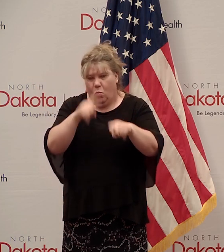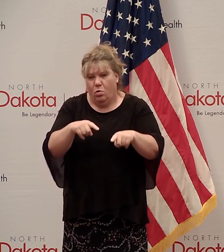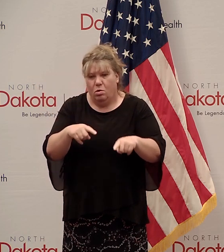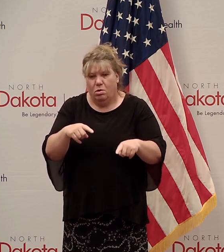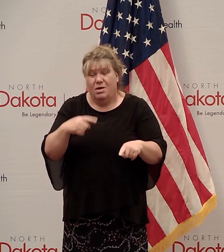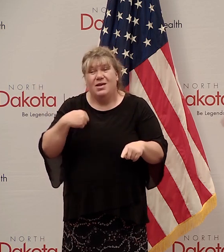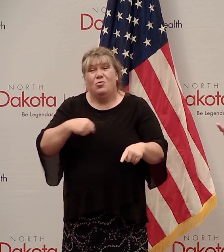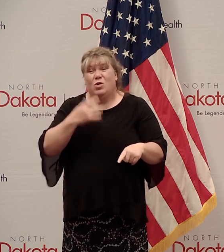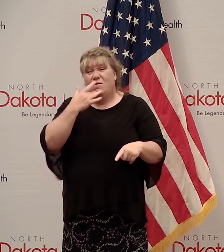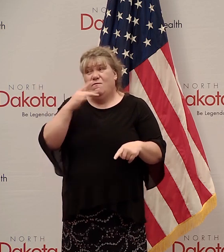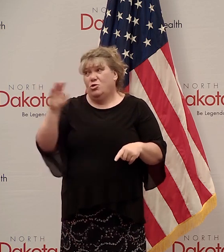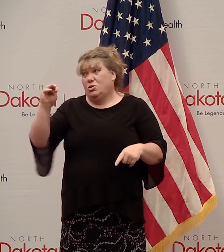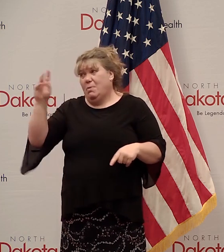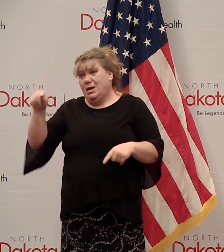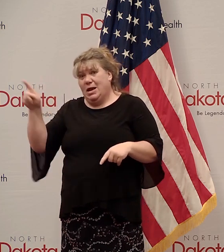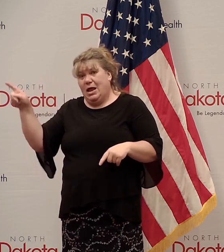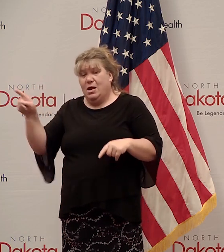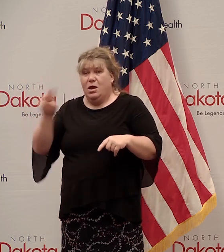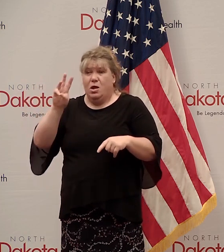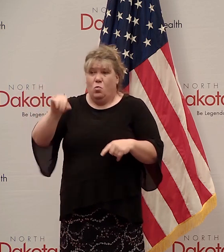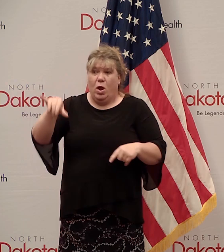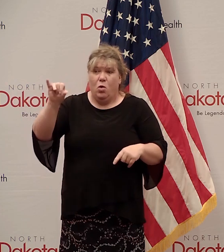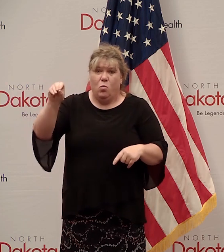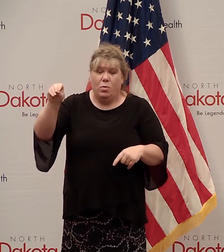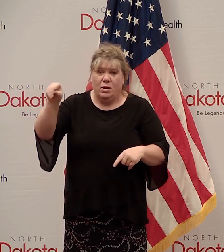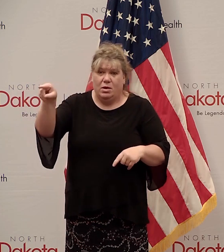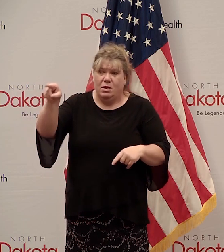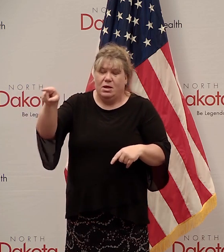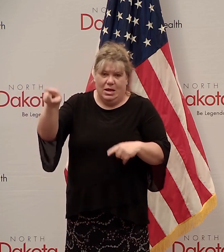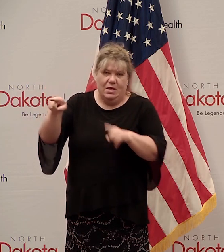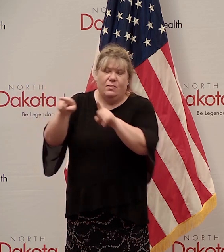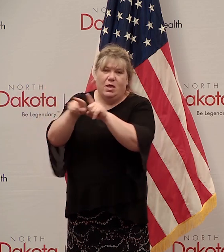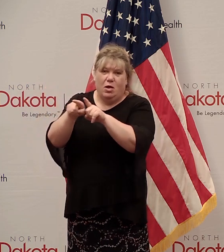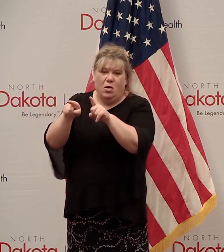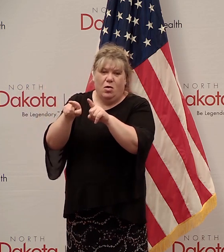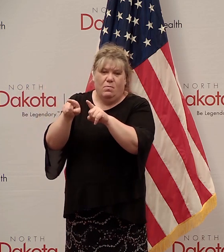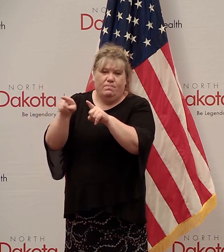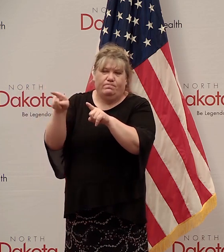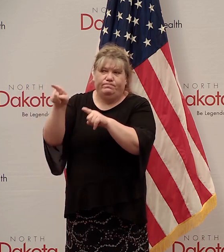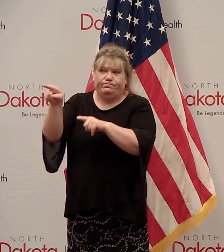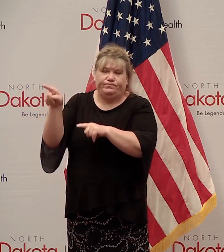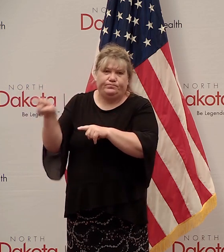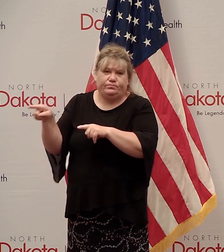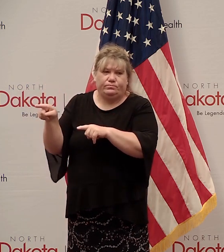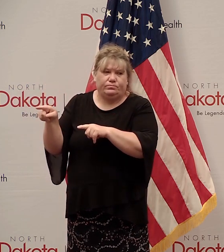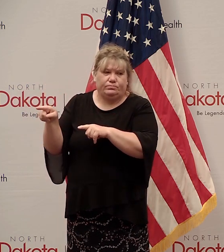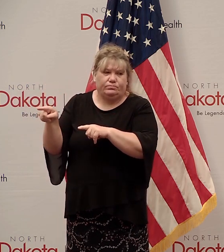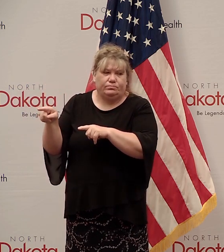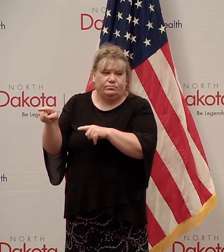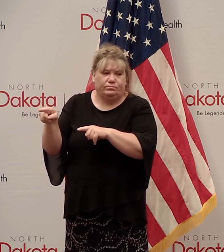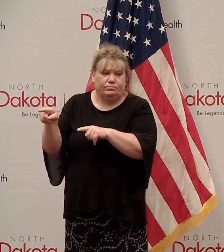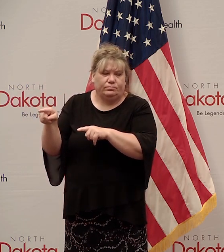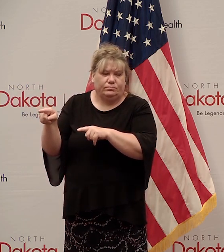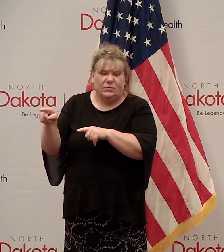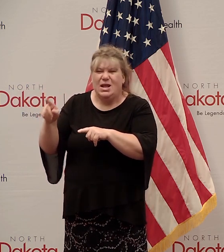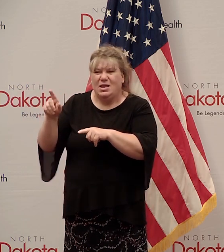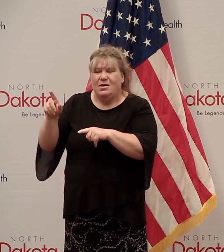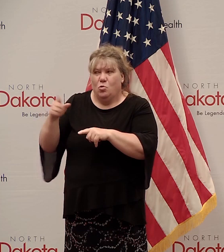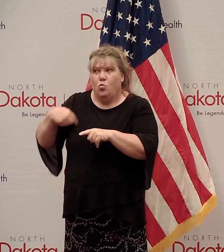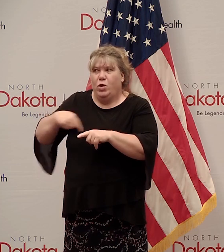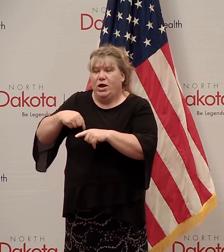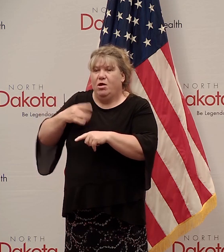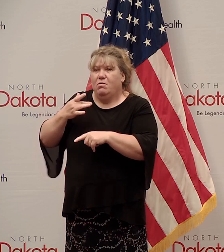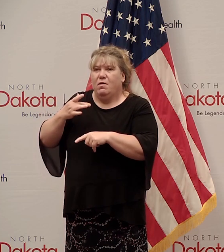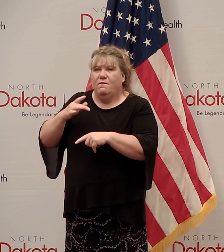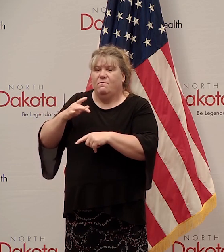Again, we're fortunate, Montana and Wyoming are among the states of the, among the four that have lower positive